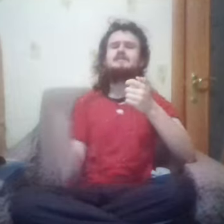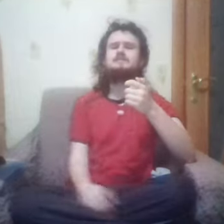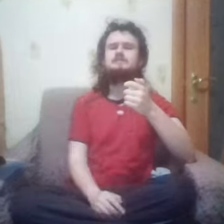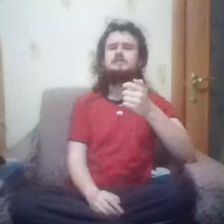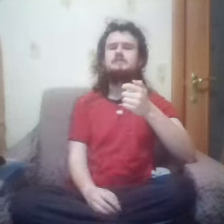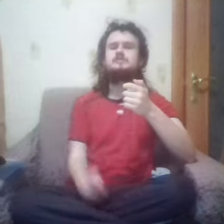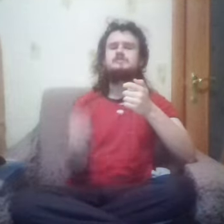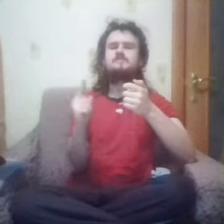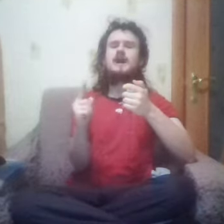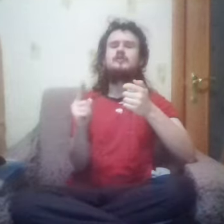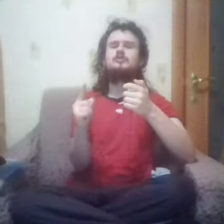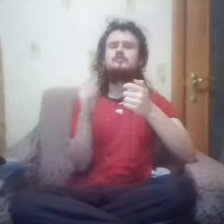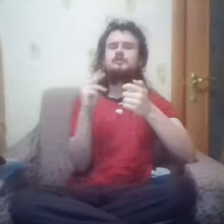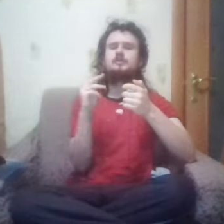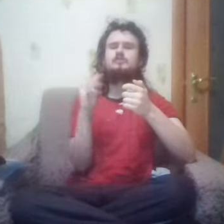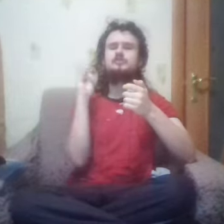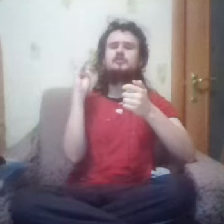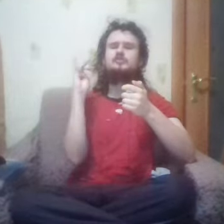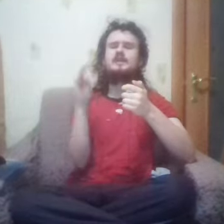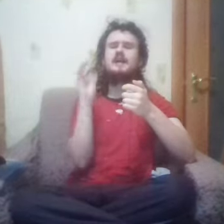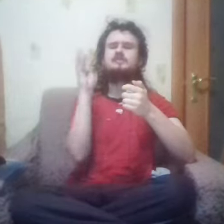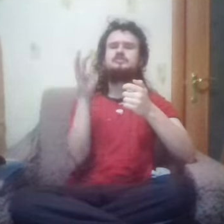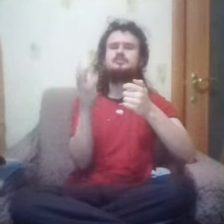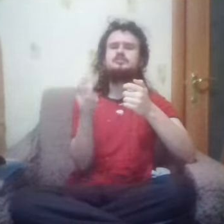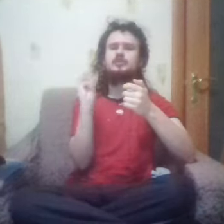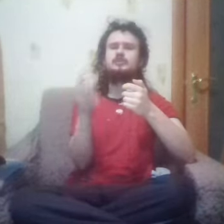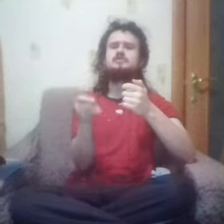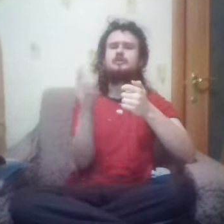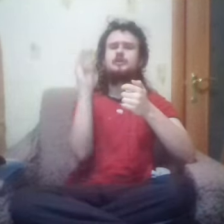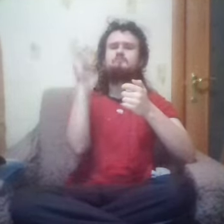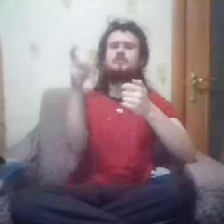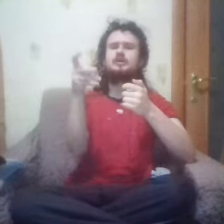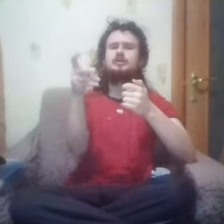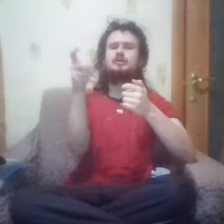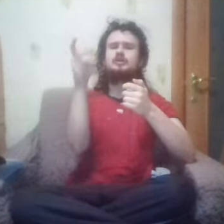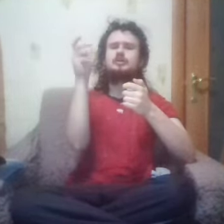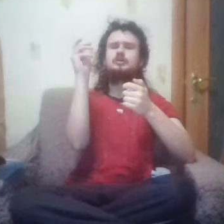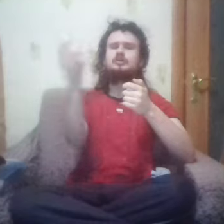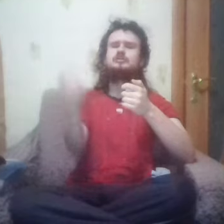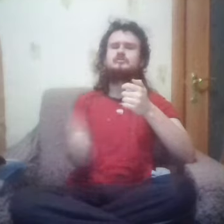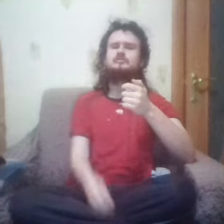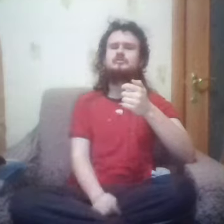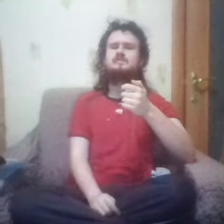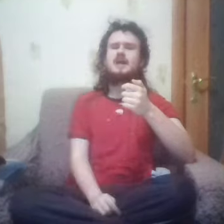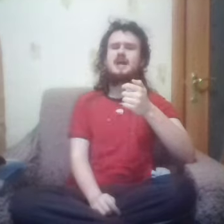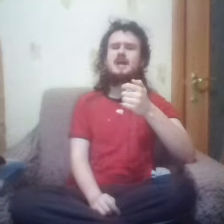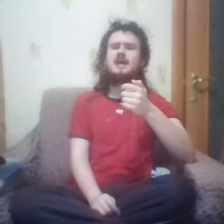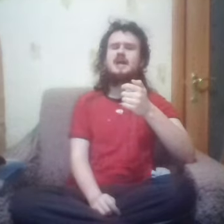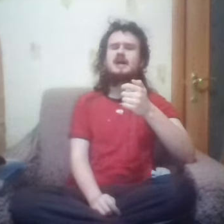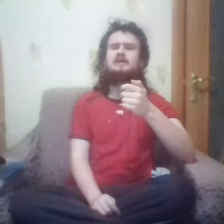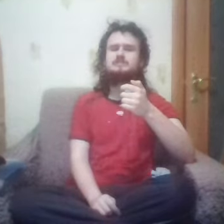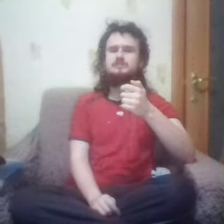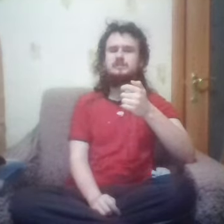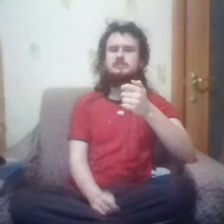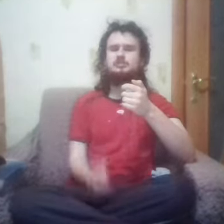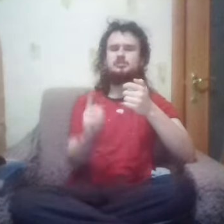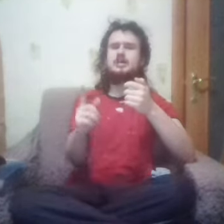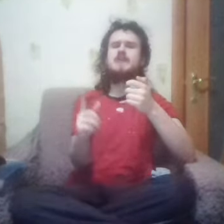Follow me to relate the streets For all people that will die Seven